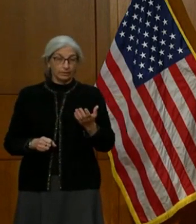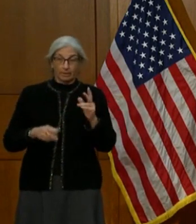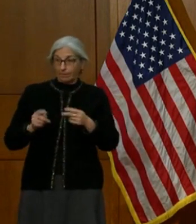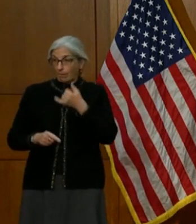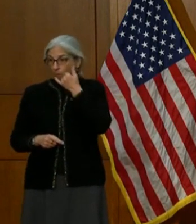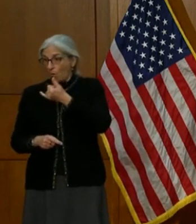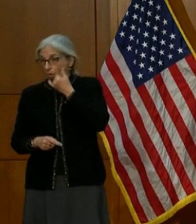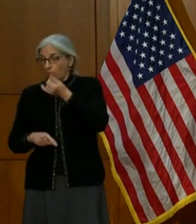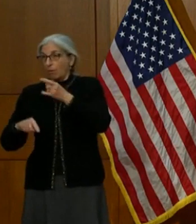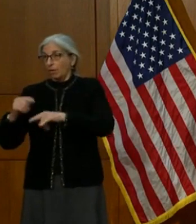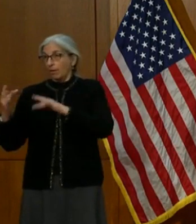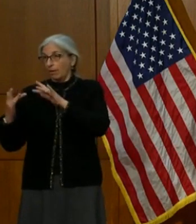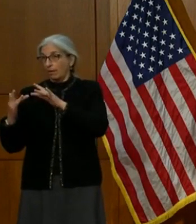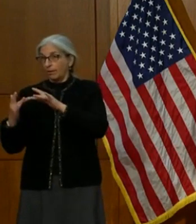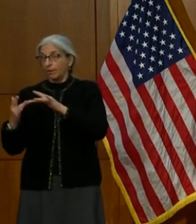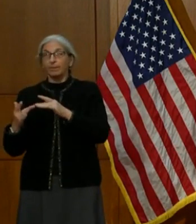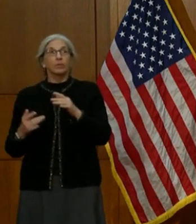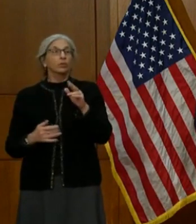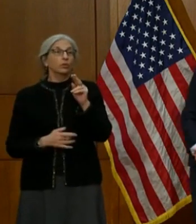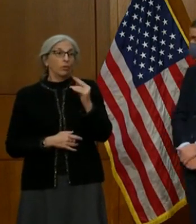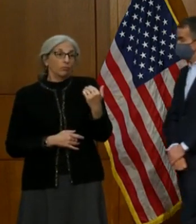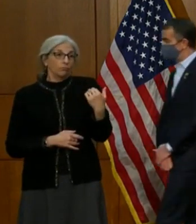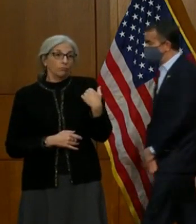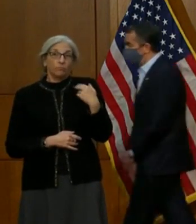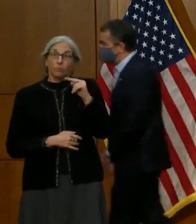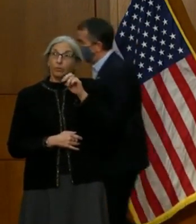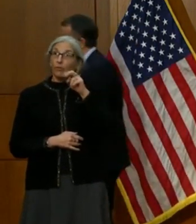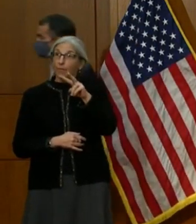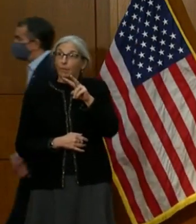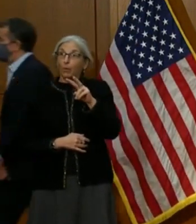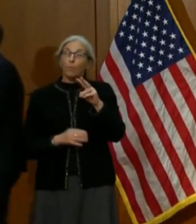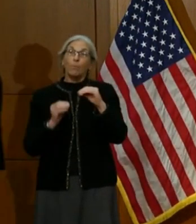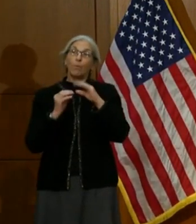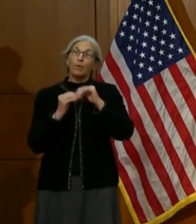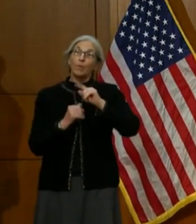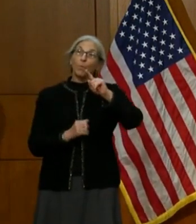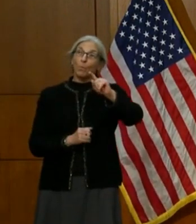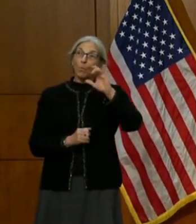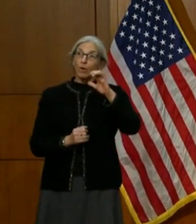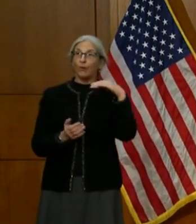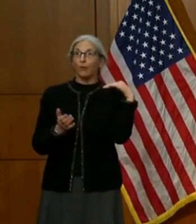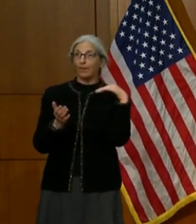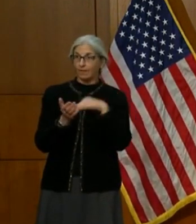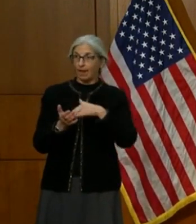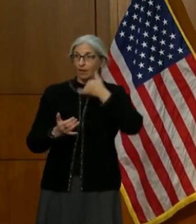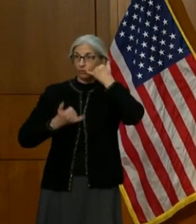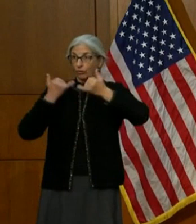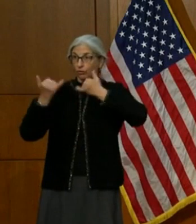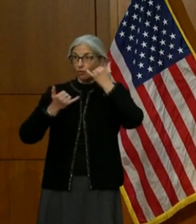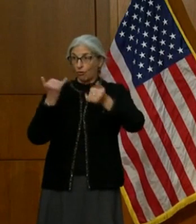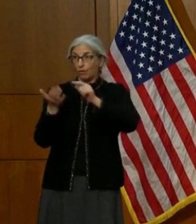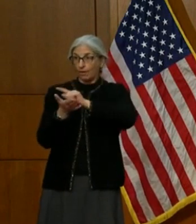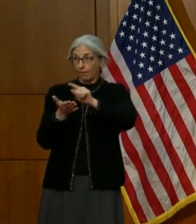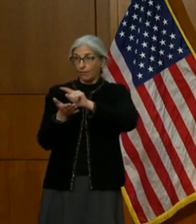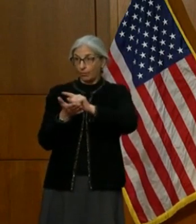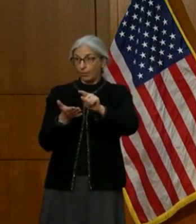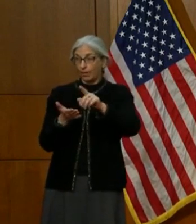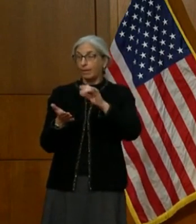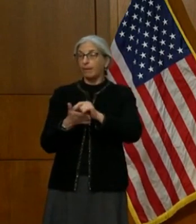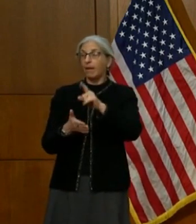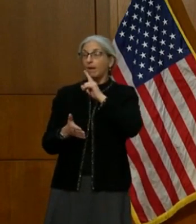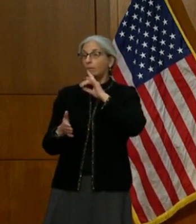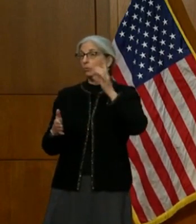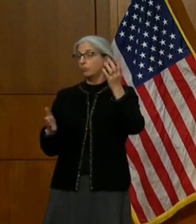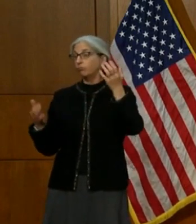So in November, we were taking over 100,000 calls per week, which is an ultimate goal through our call center. We